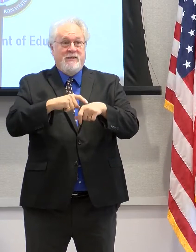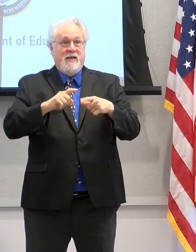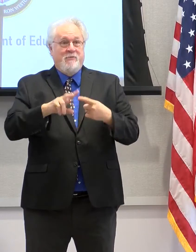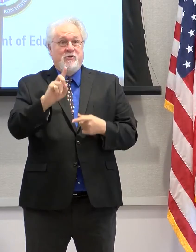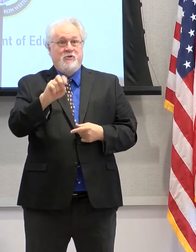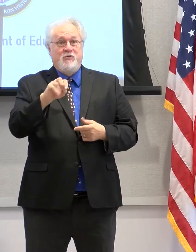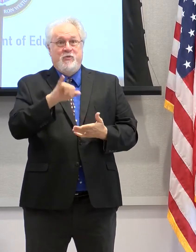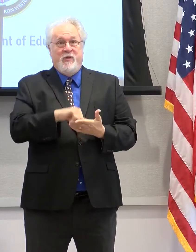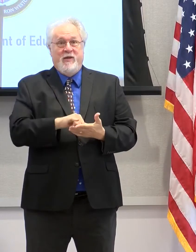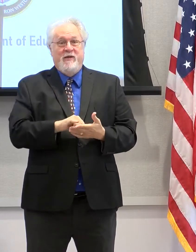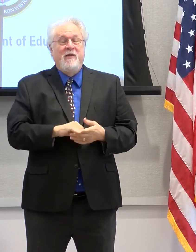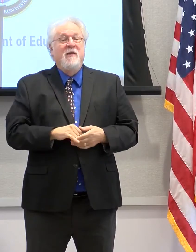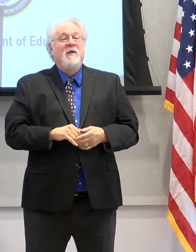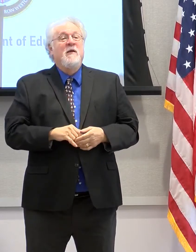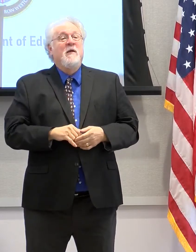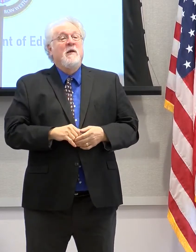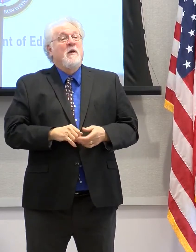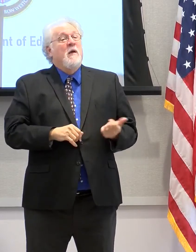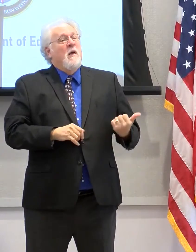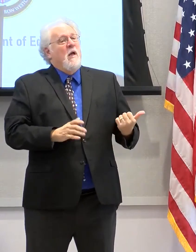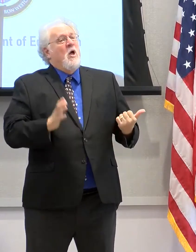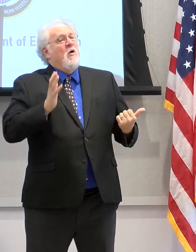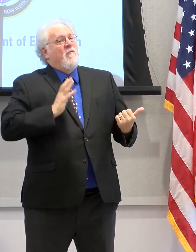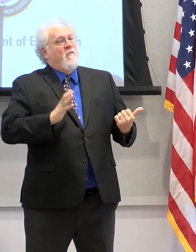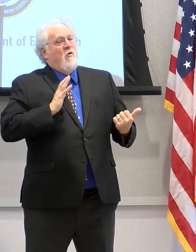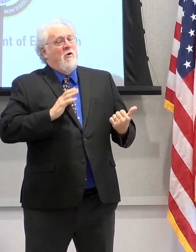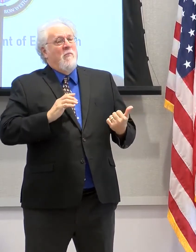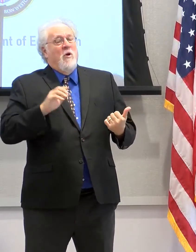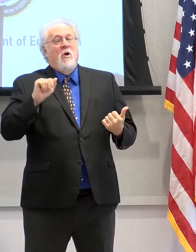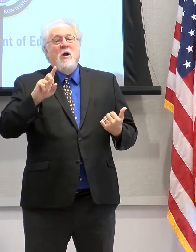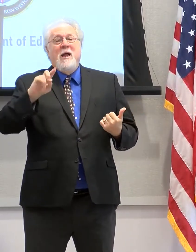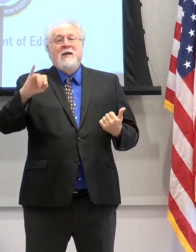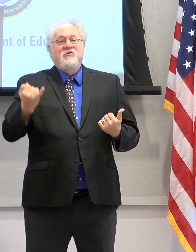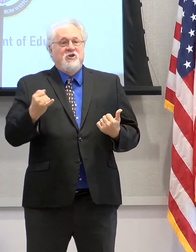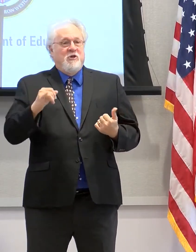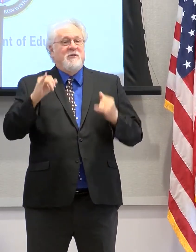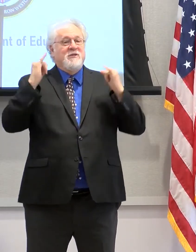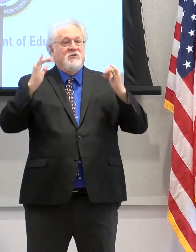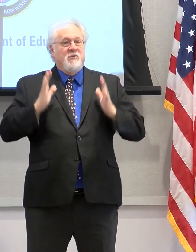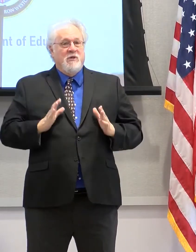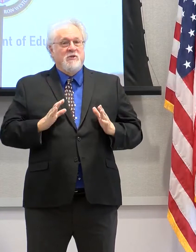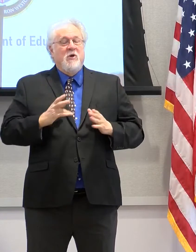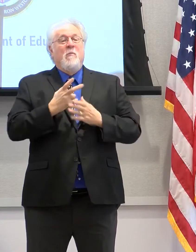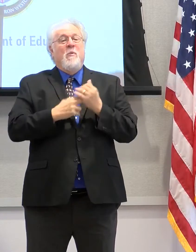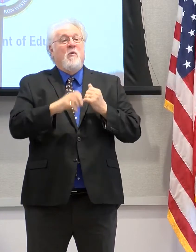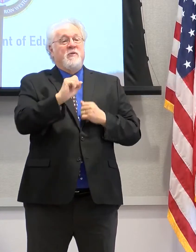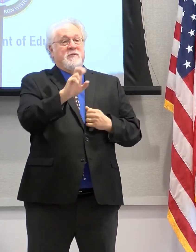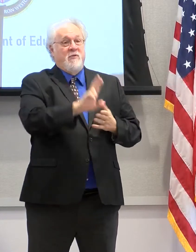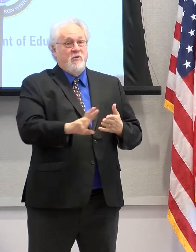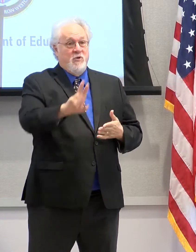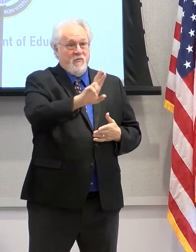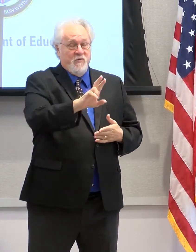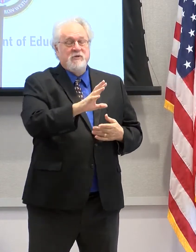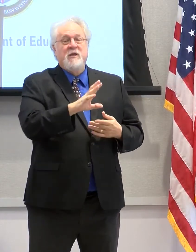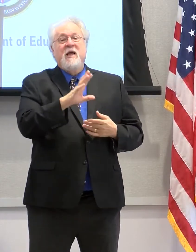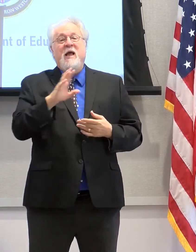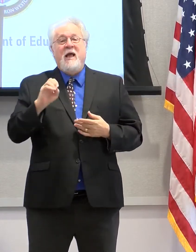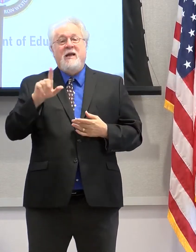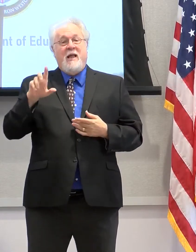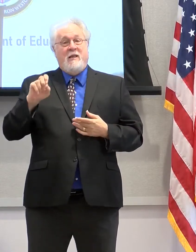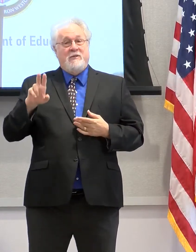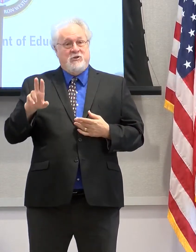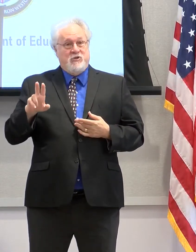You know, as a former adjunct instructor at both Southern University and